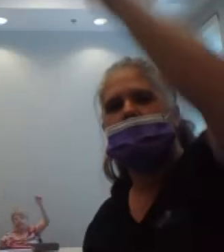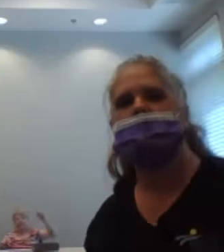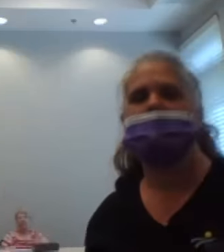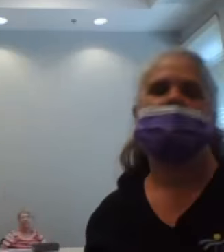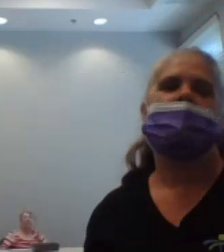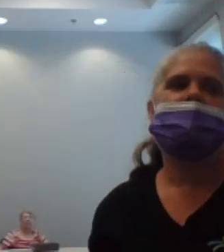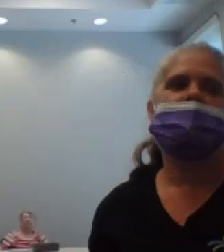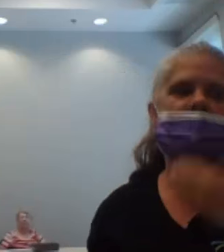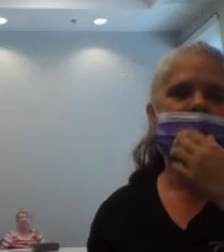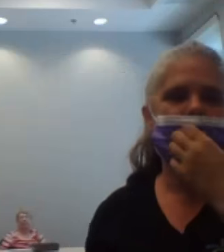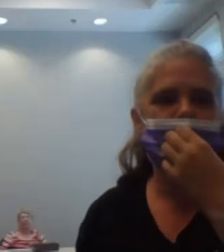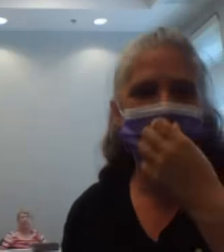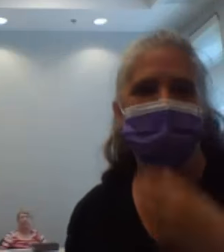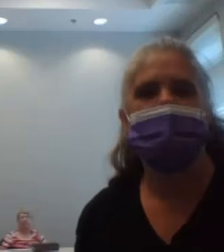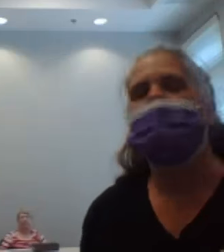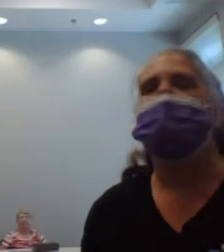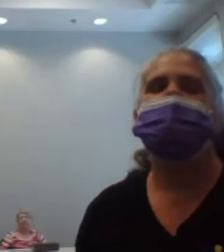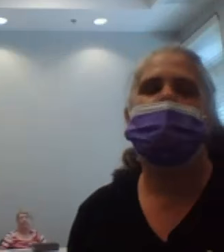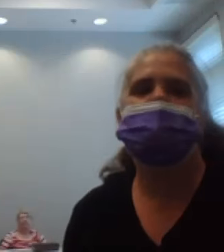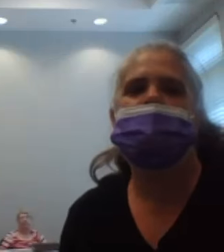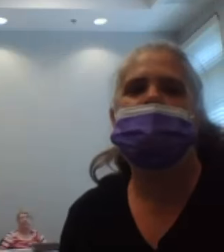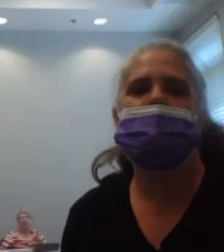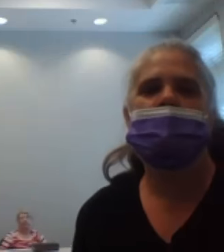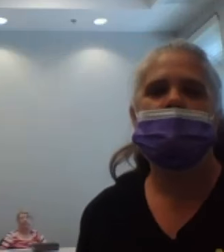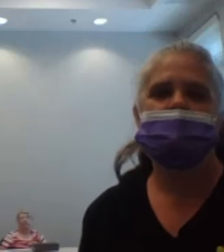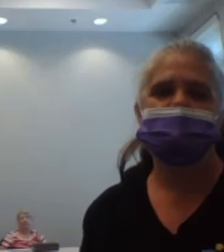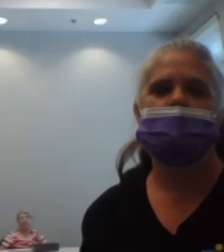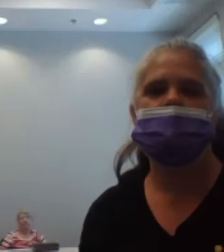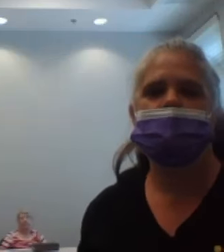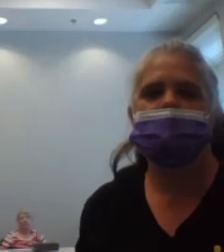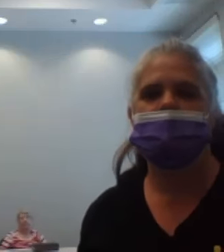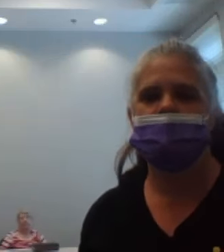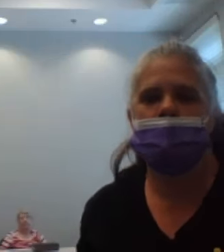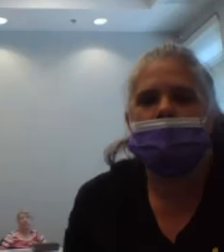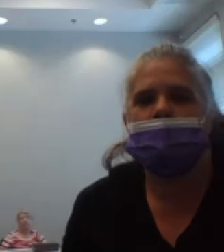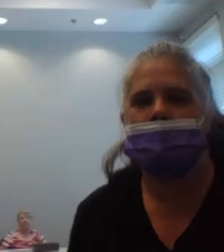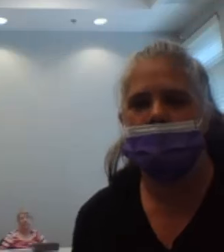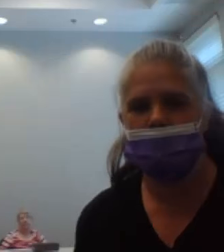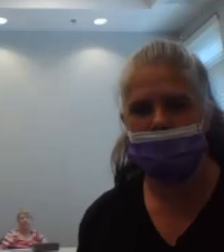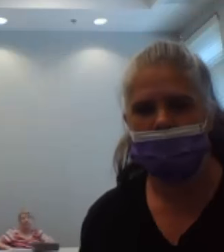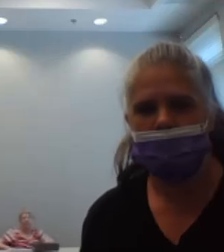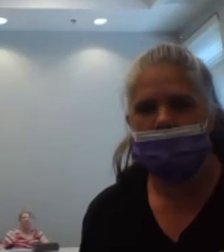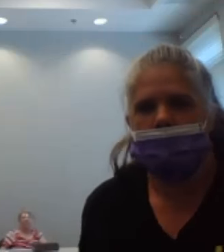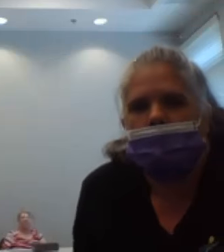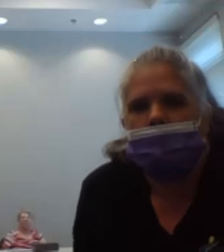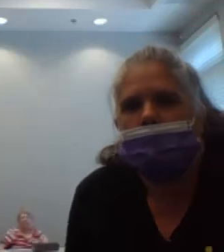Next we're going to roll our shoulders forward. 1,